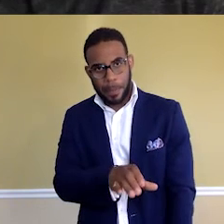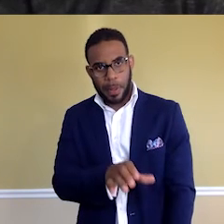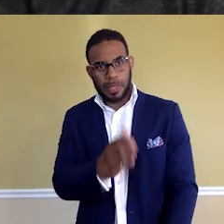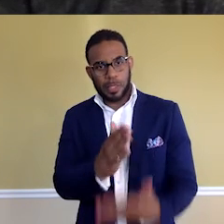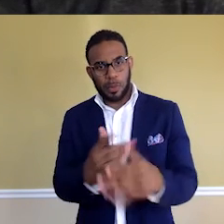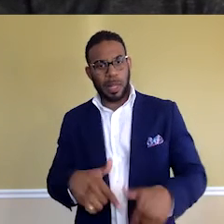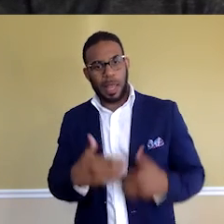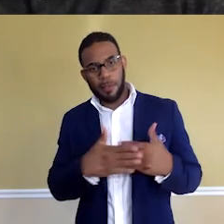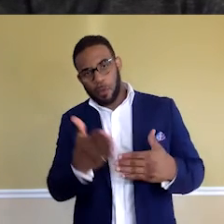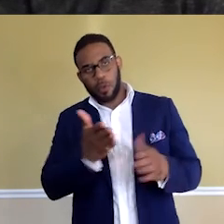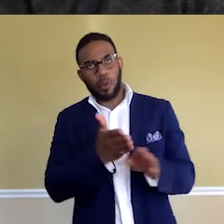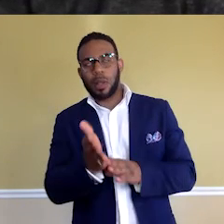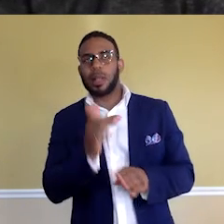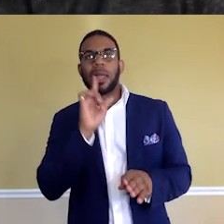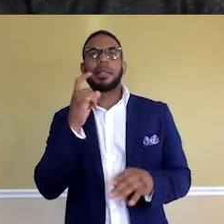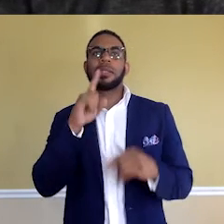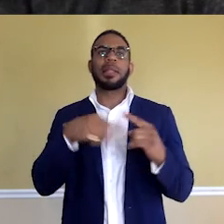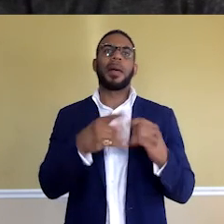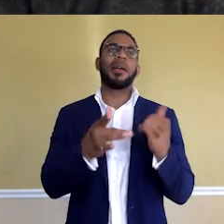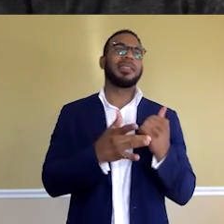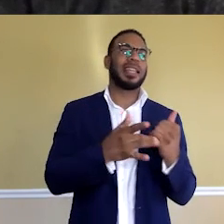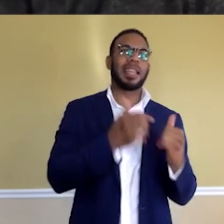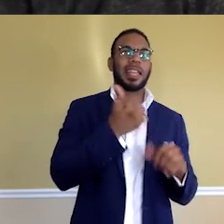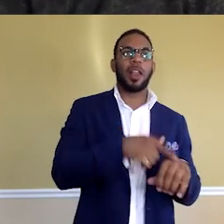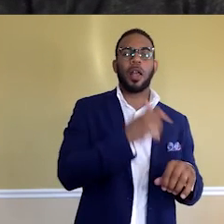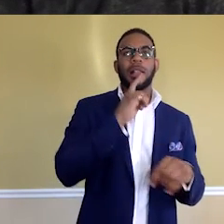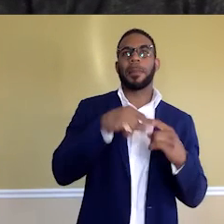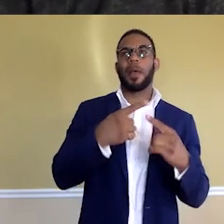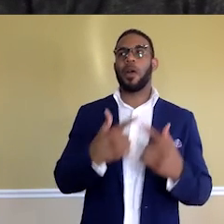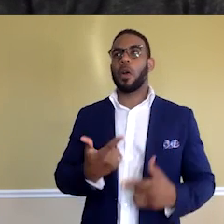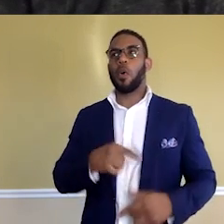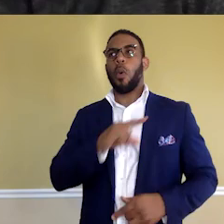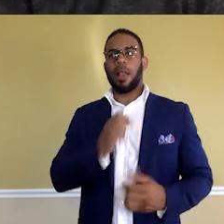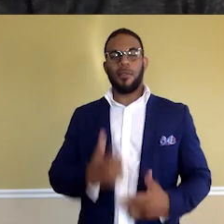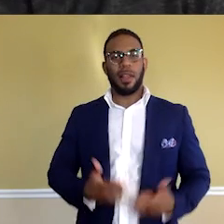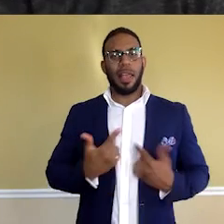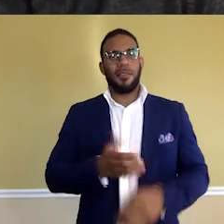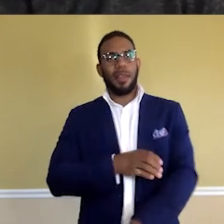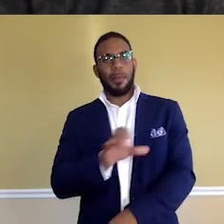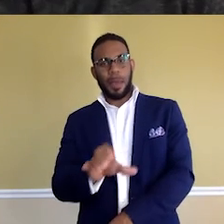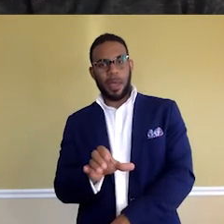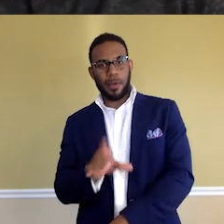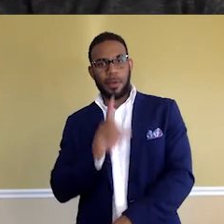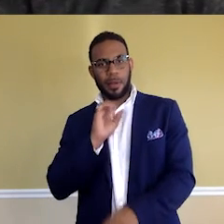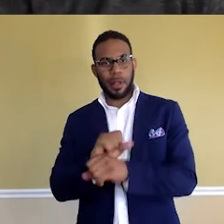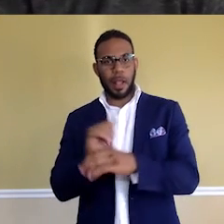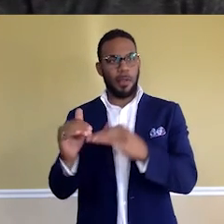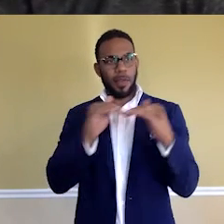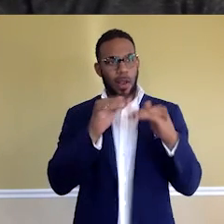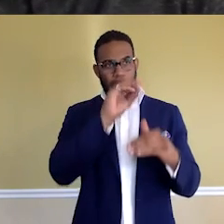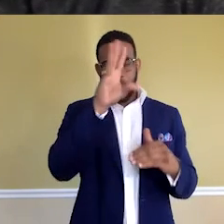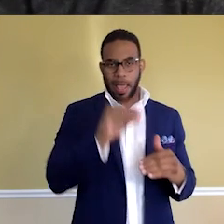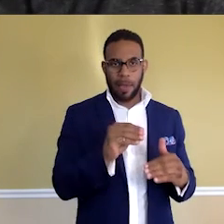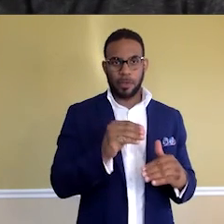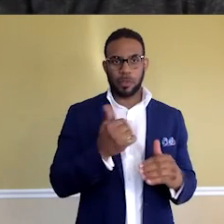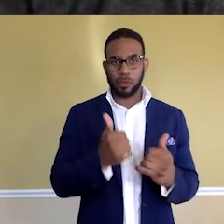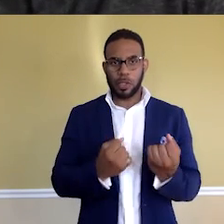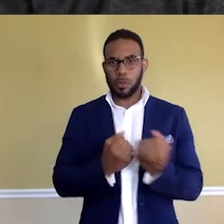career. It's not just about tech any longer. It's about you trying to empower fellow Africans and try to support their career in